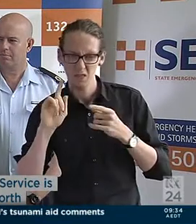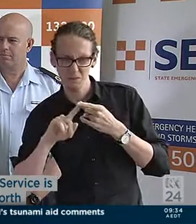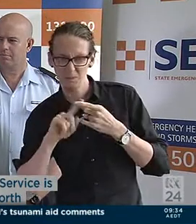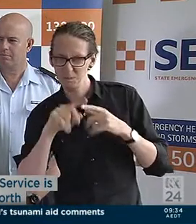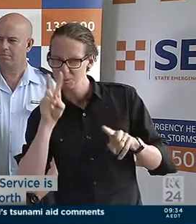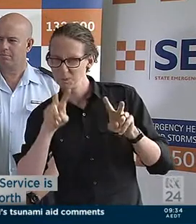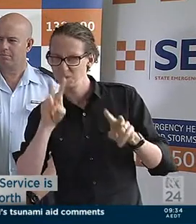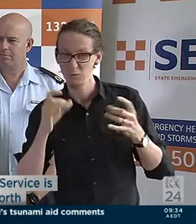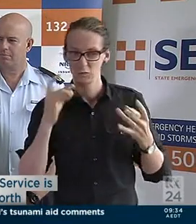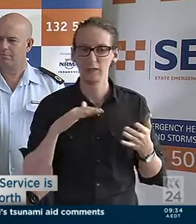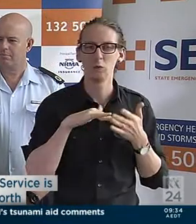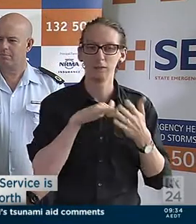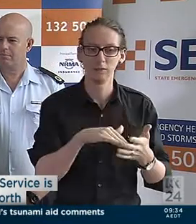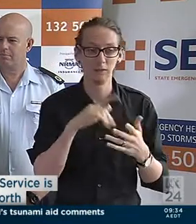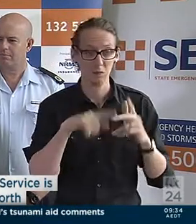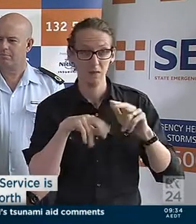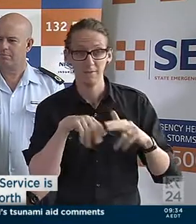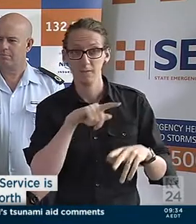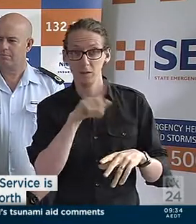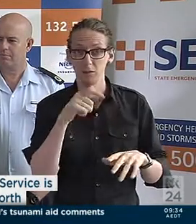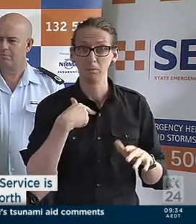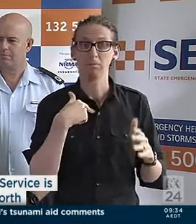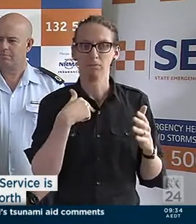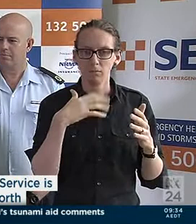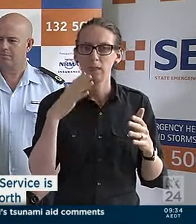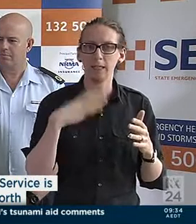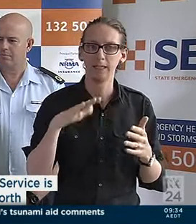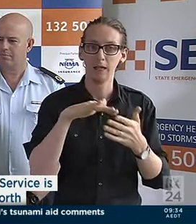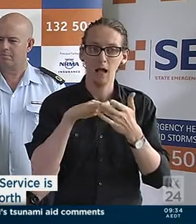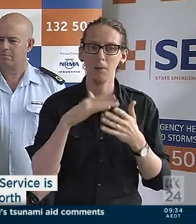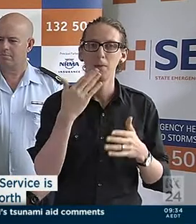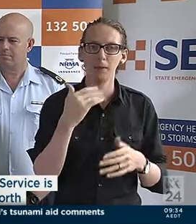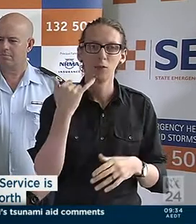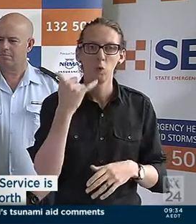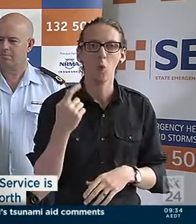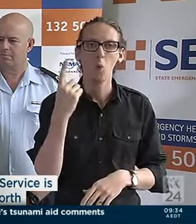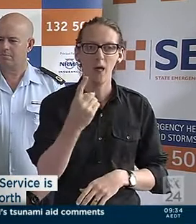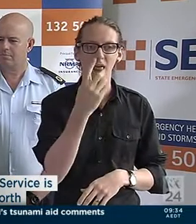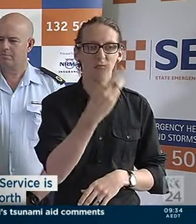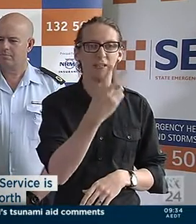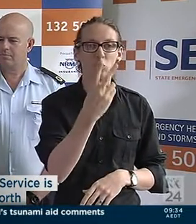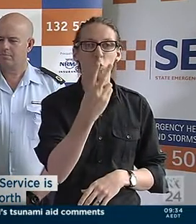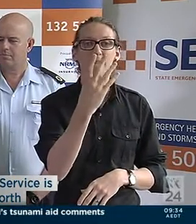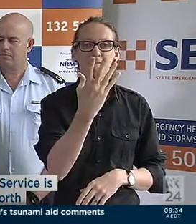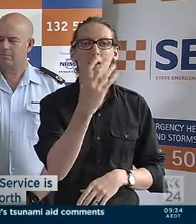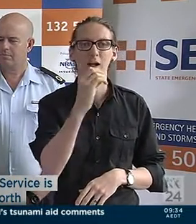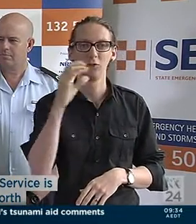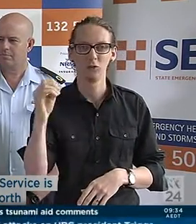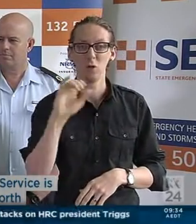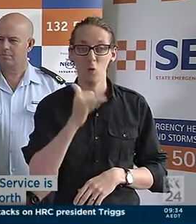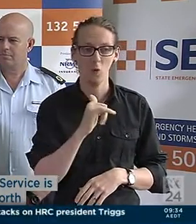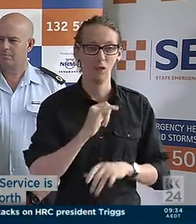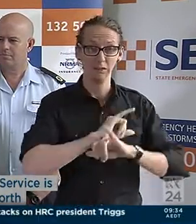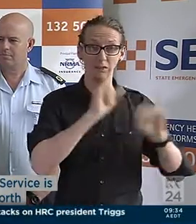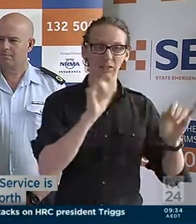continues to affect us. So in the event that you do need assistance please dial 132500 or 000 if you